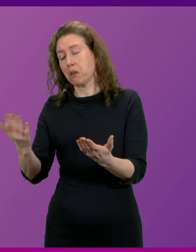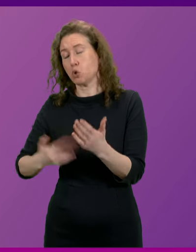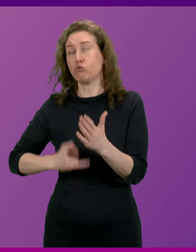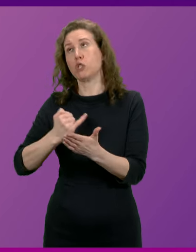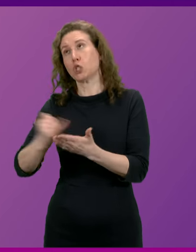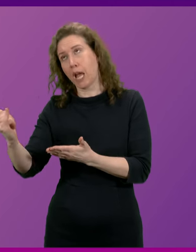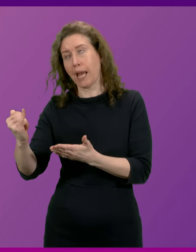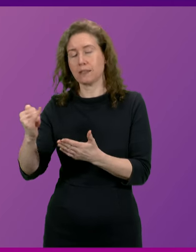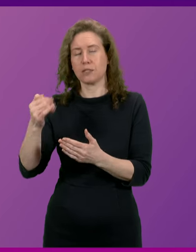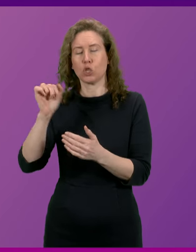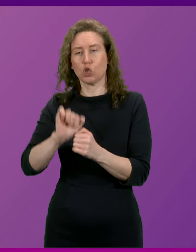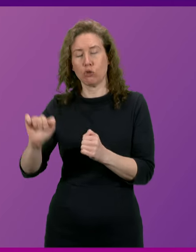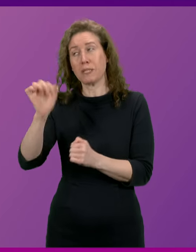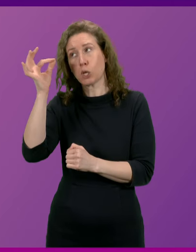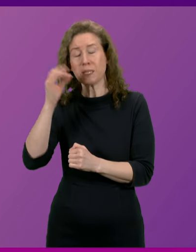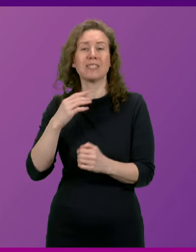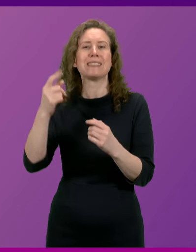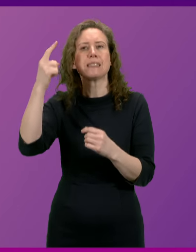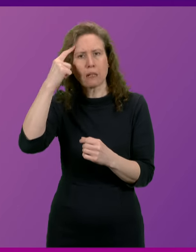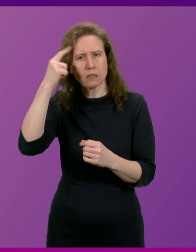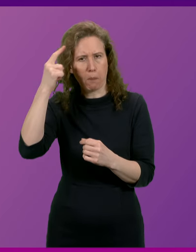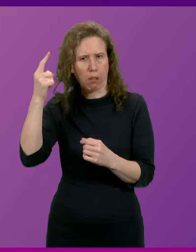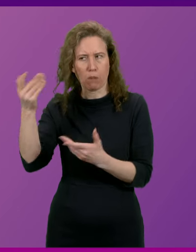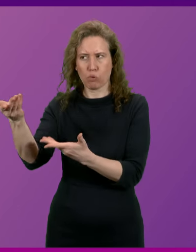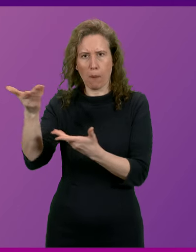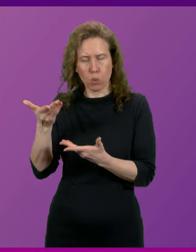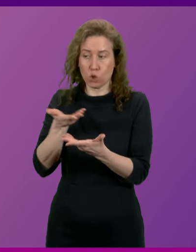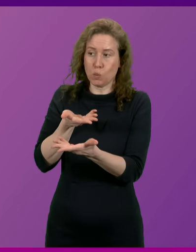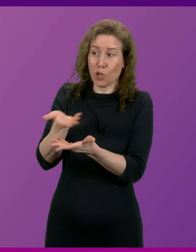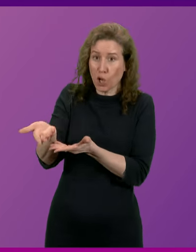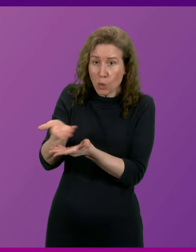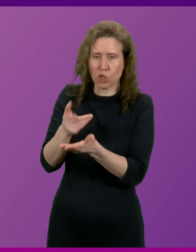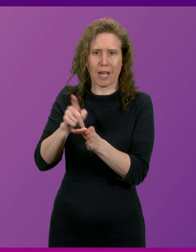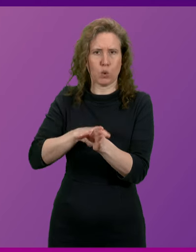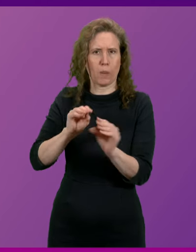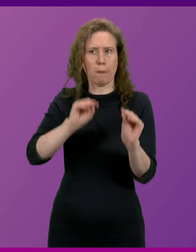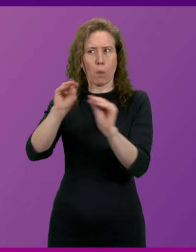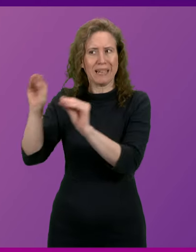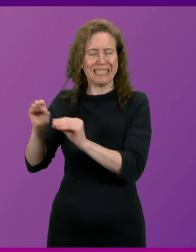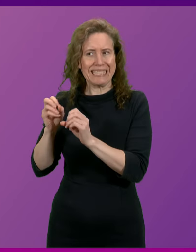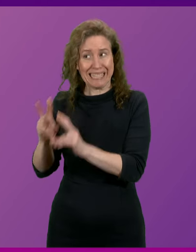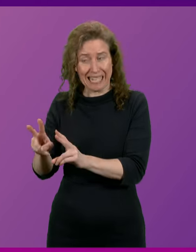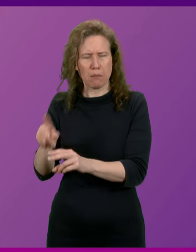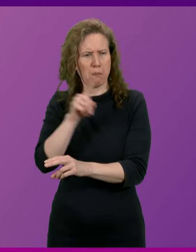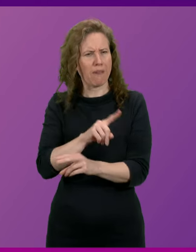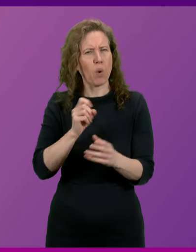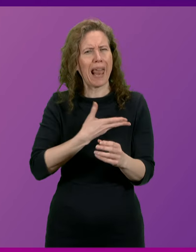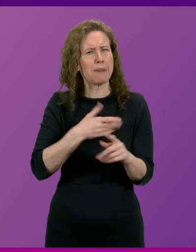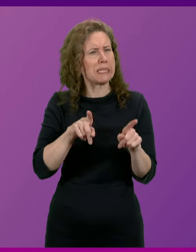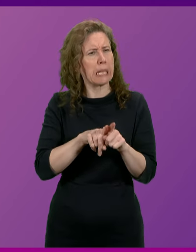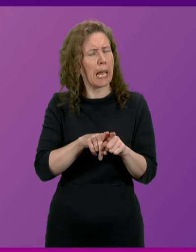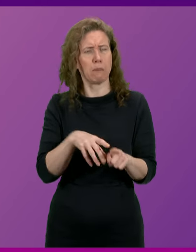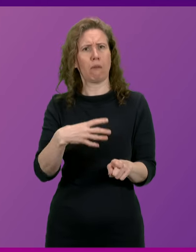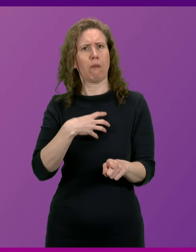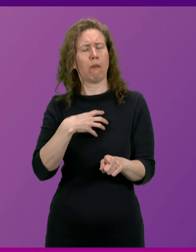European Commission's, I think, sensible proposal to negotiate a youth mobility scheme. For Labour to do that it's just another example of how they're moving